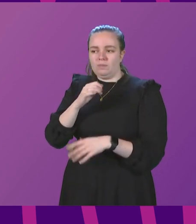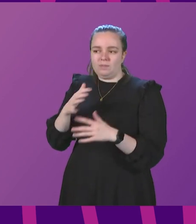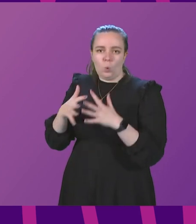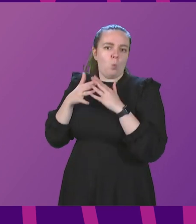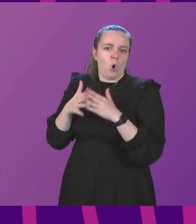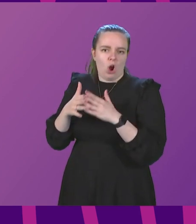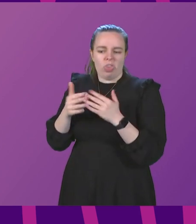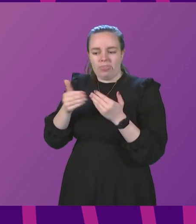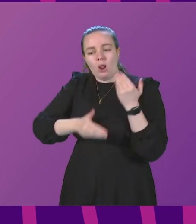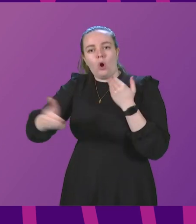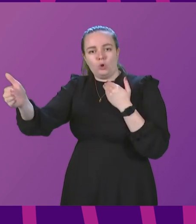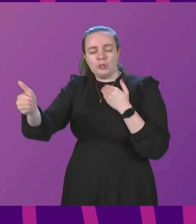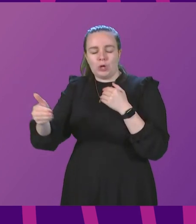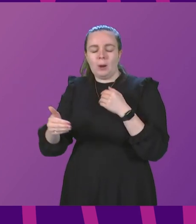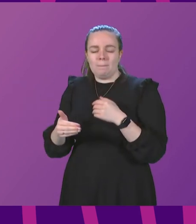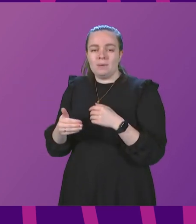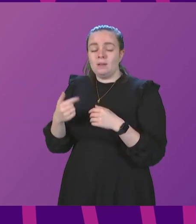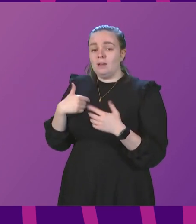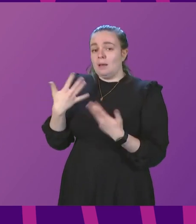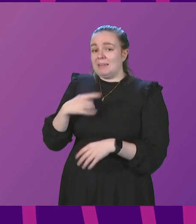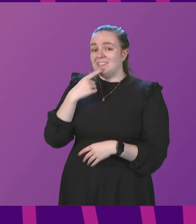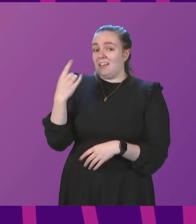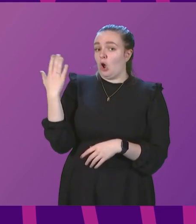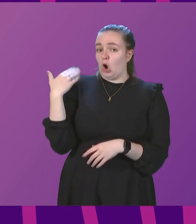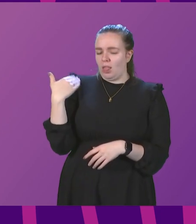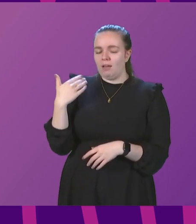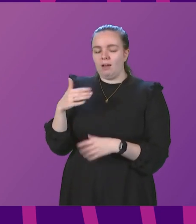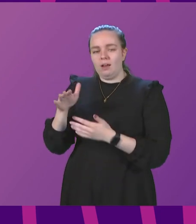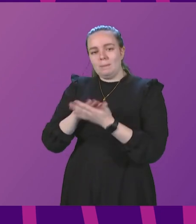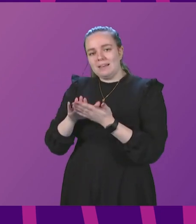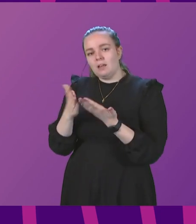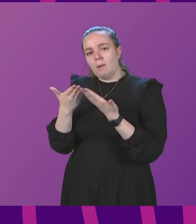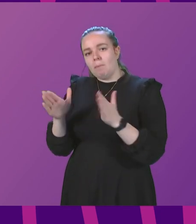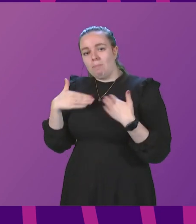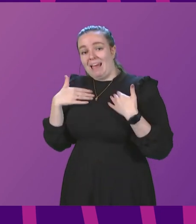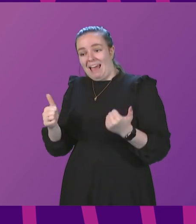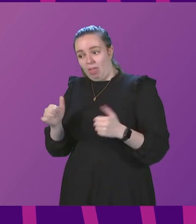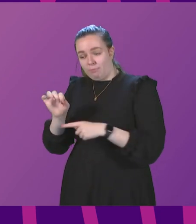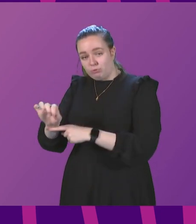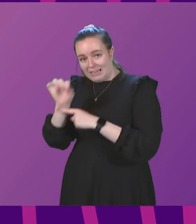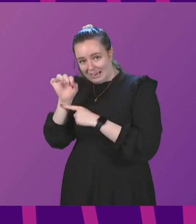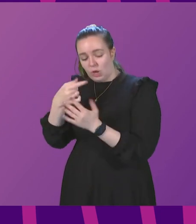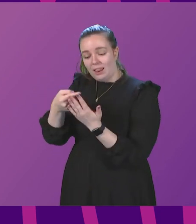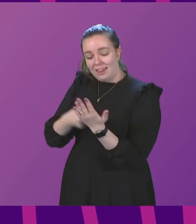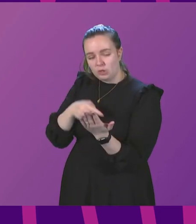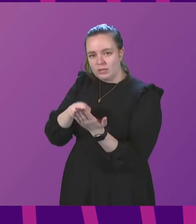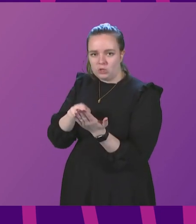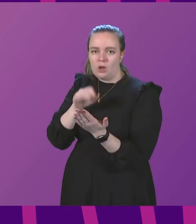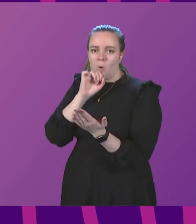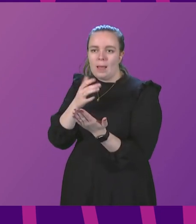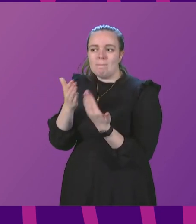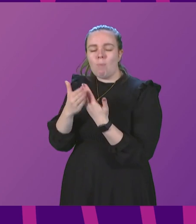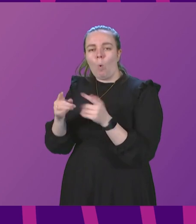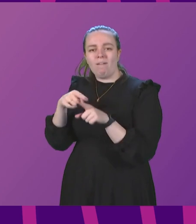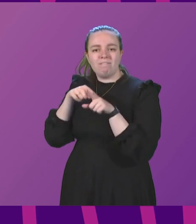for the longer term. As I said earlier on, it will bring public health protections and legislation more into line with